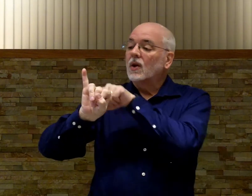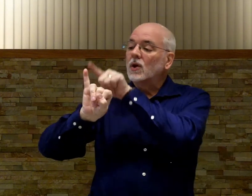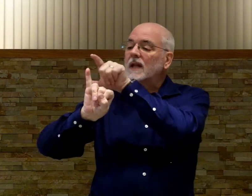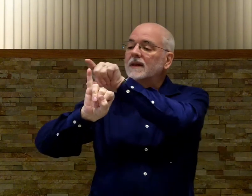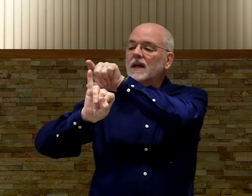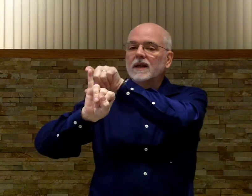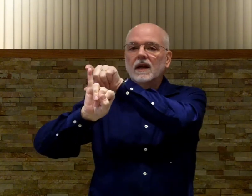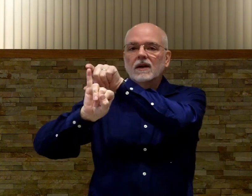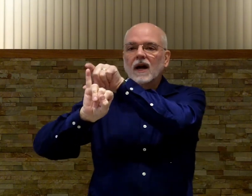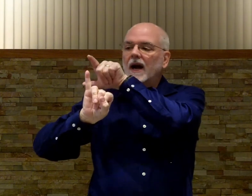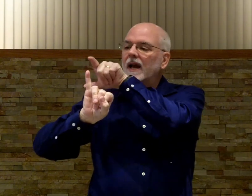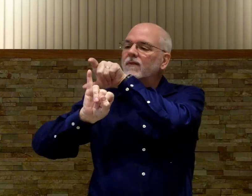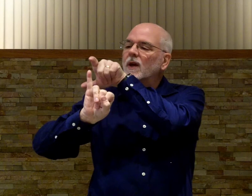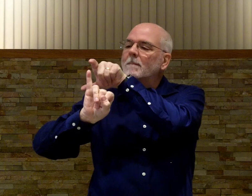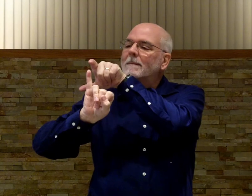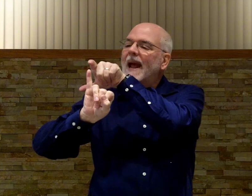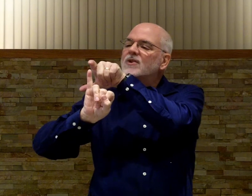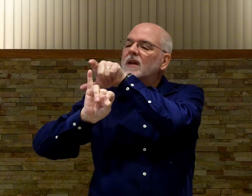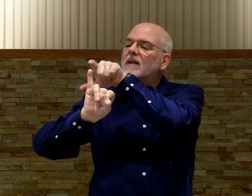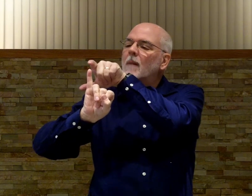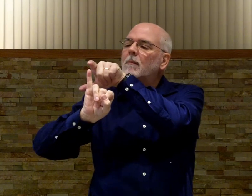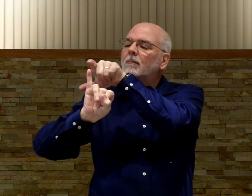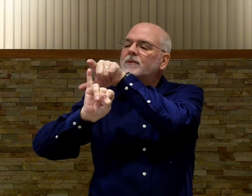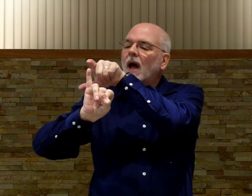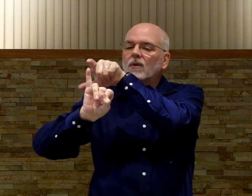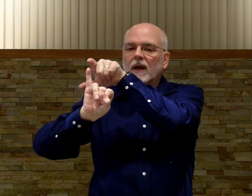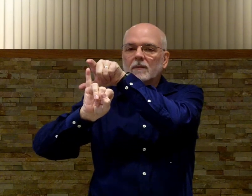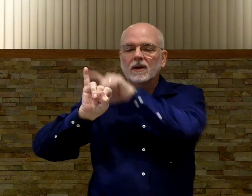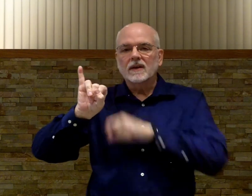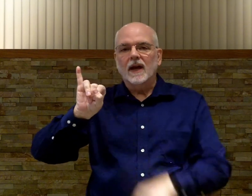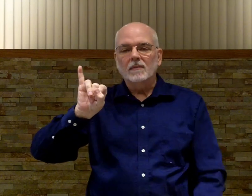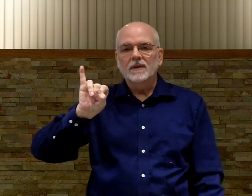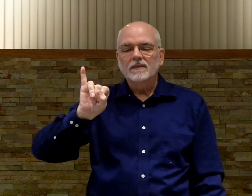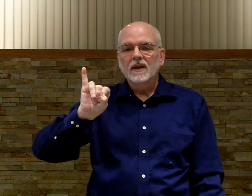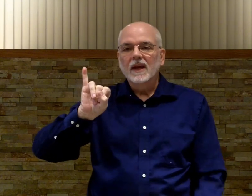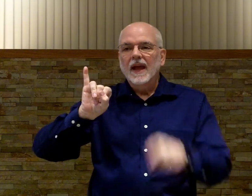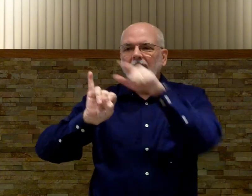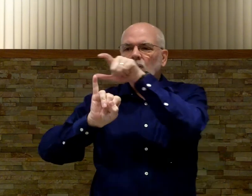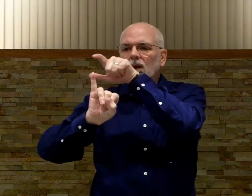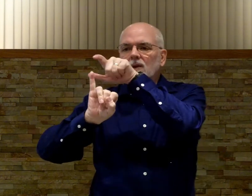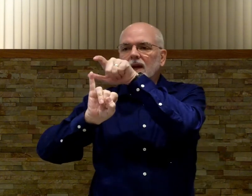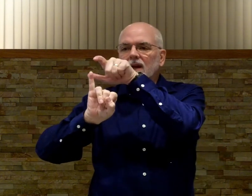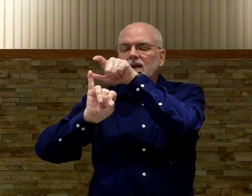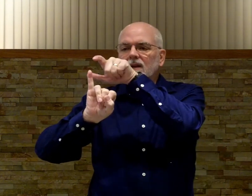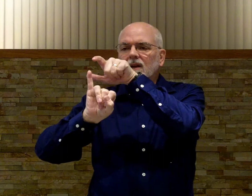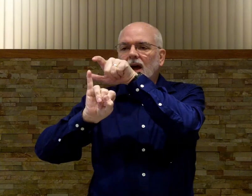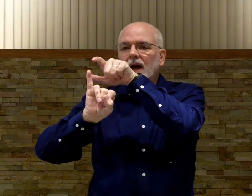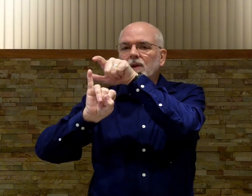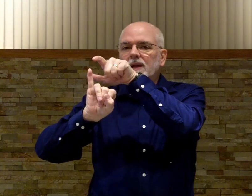Looks like the little letter I, if you can imagine a dot right up here at the top. And what looks like an I with a